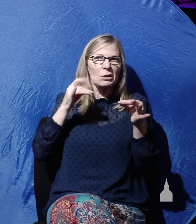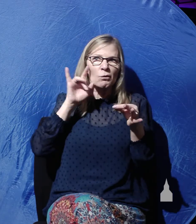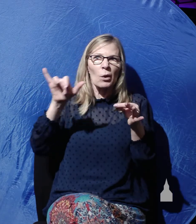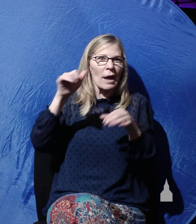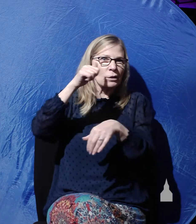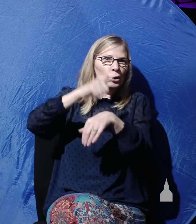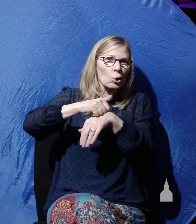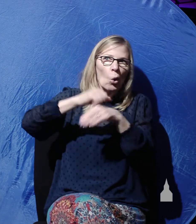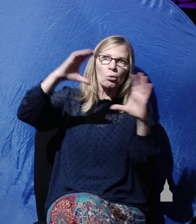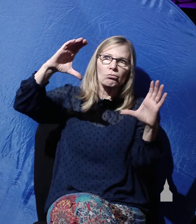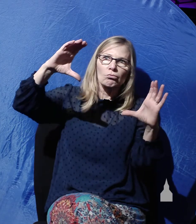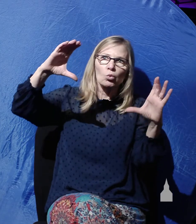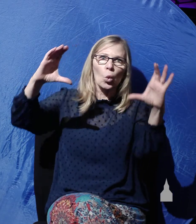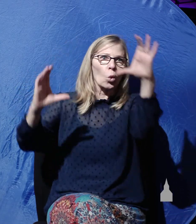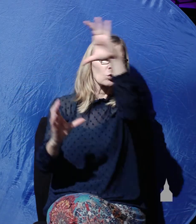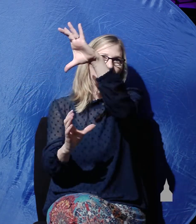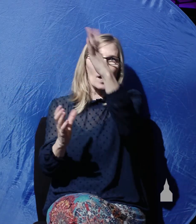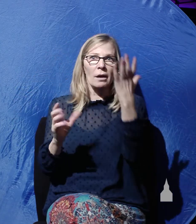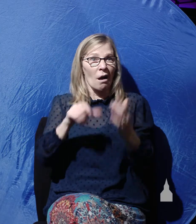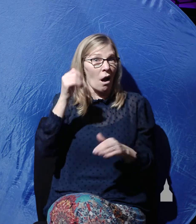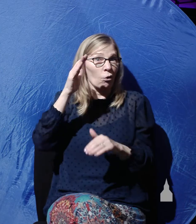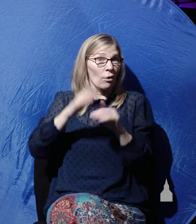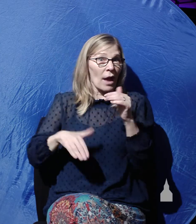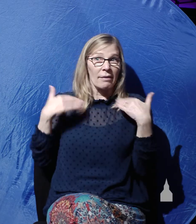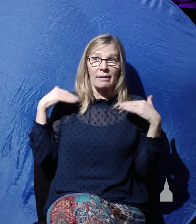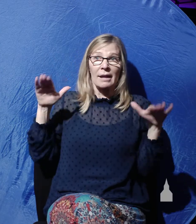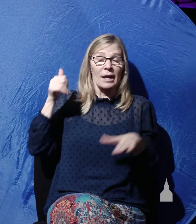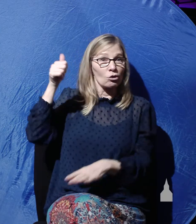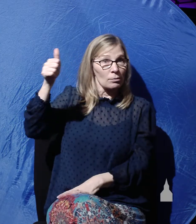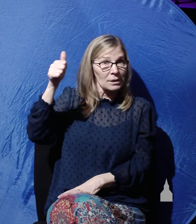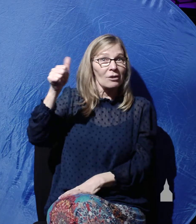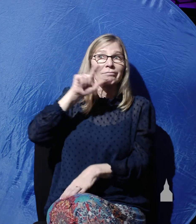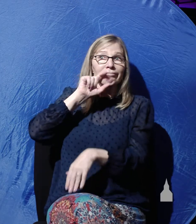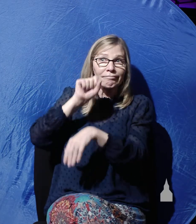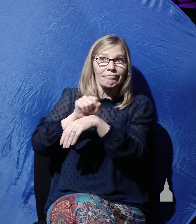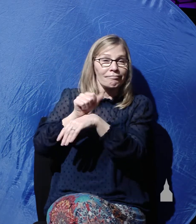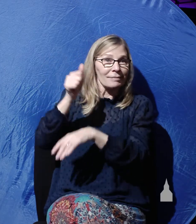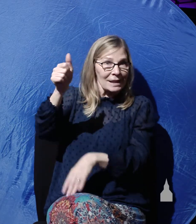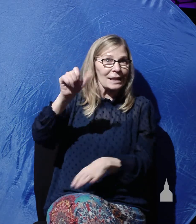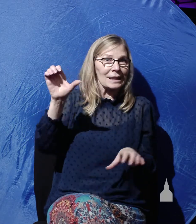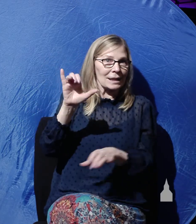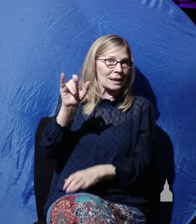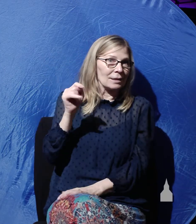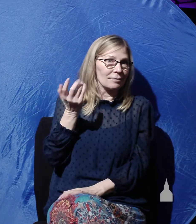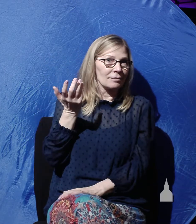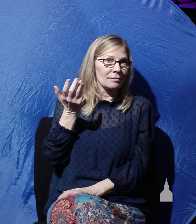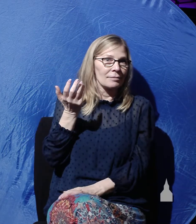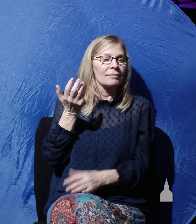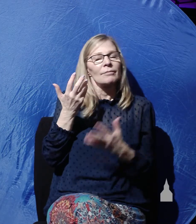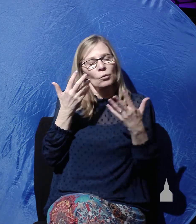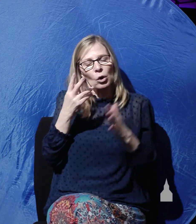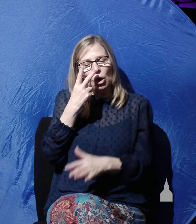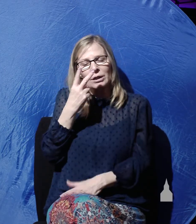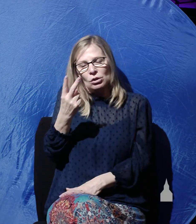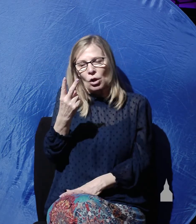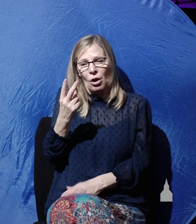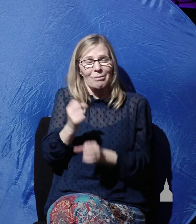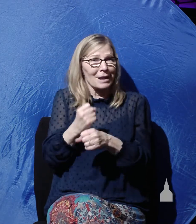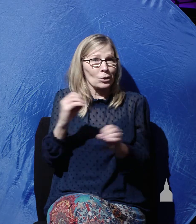being rolled away other than the angel did it. As we've already seen, it makes absolutely no sense to believe